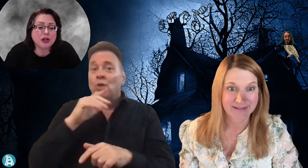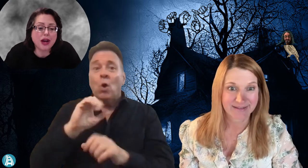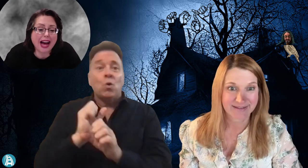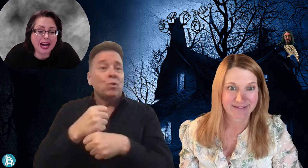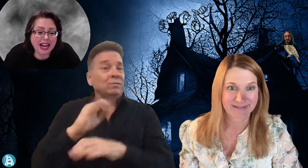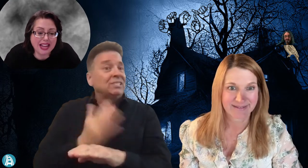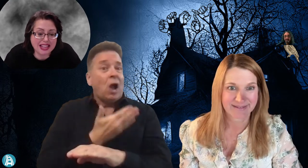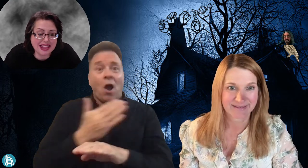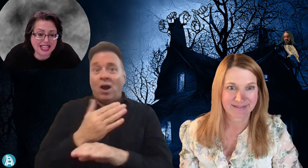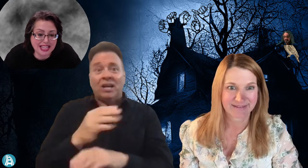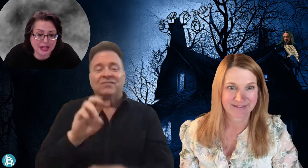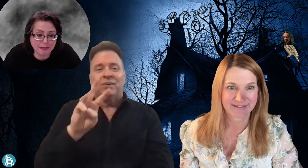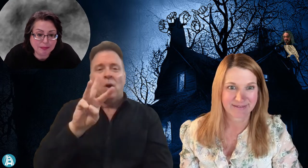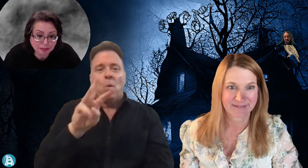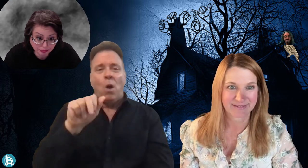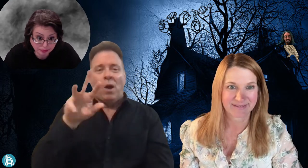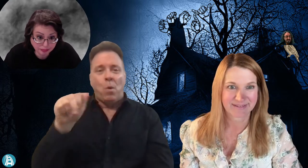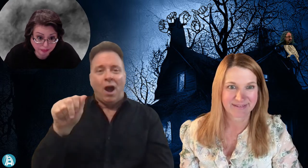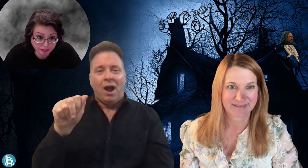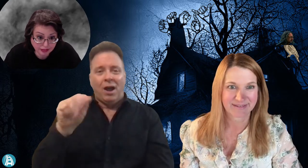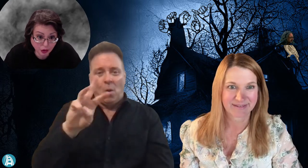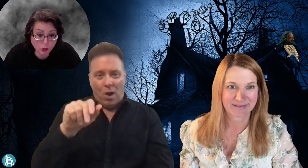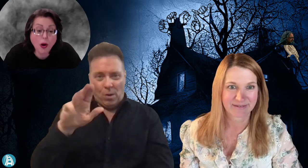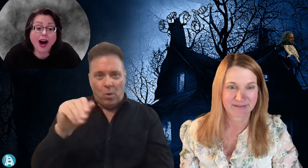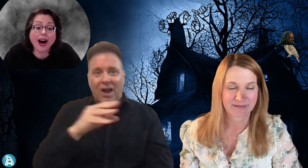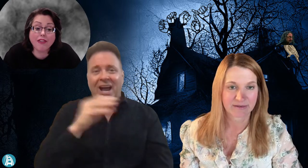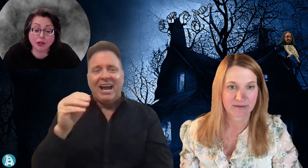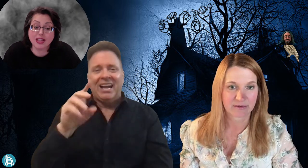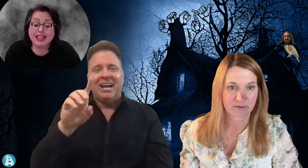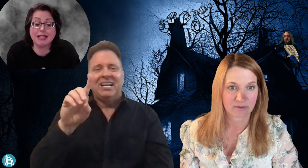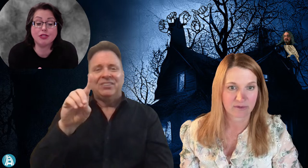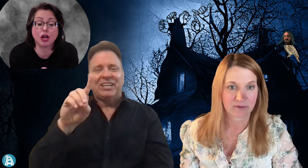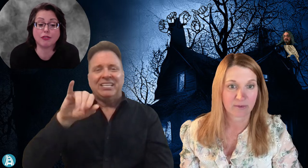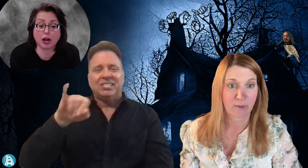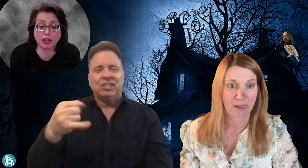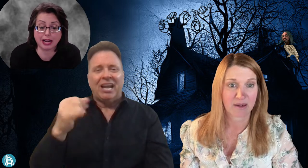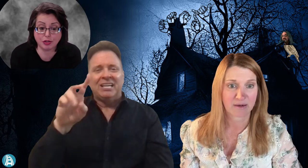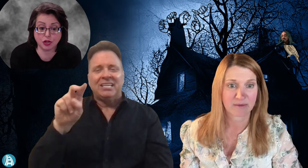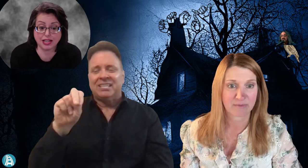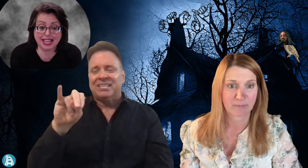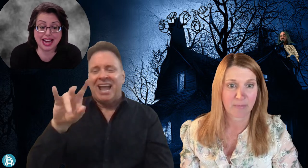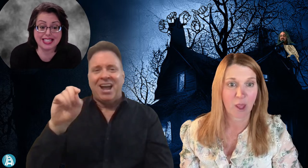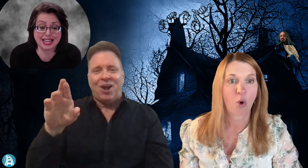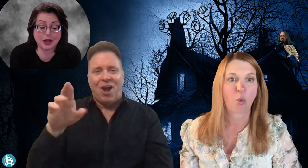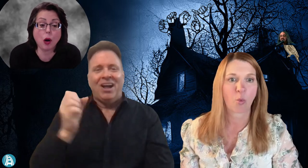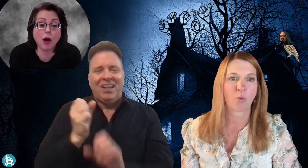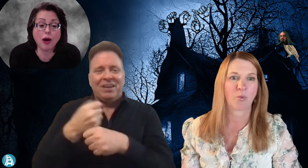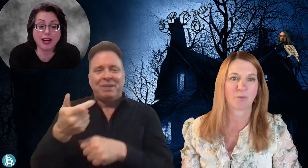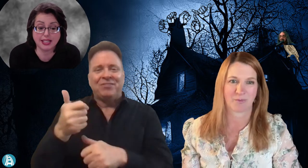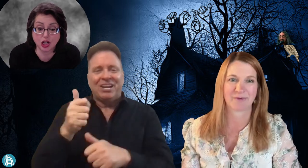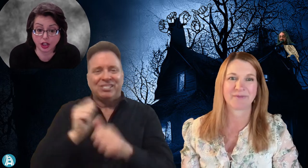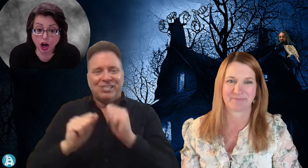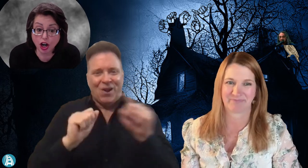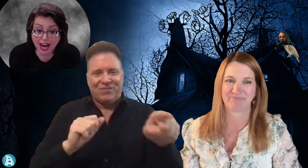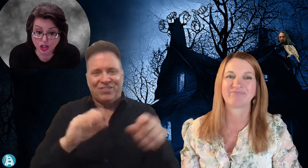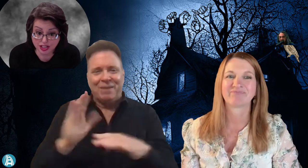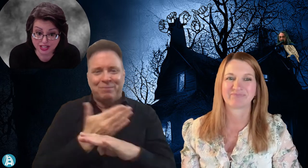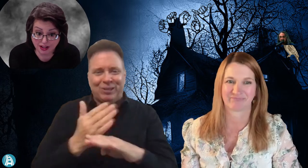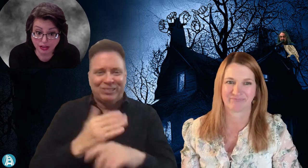So the theme song for our game show, Scientastic, Wawa and DJ Nick Carr actually developed